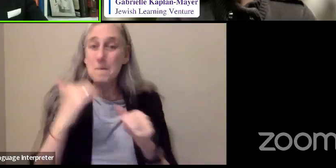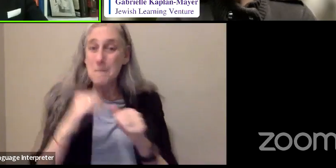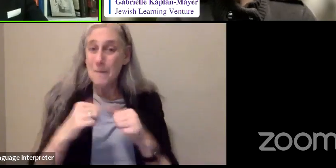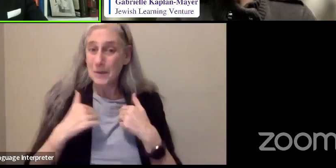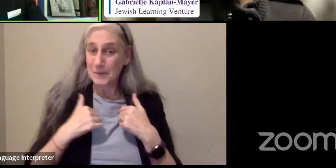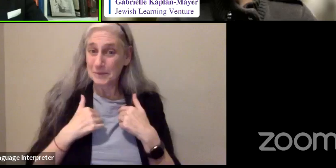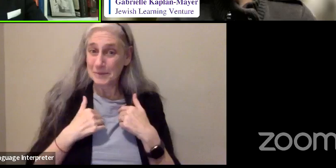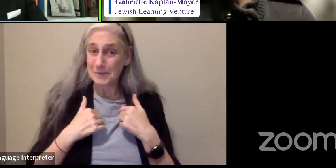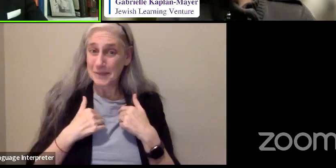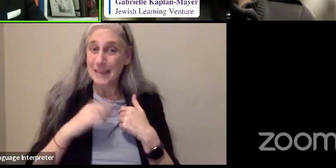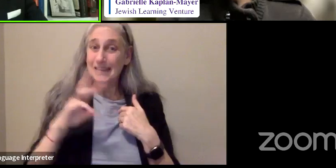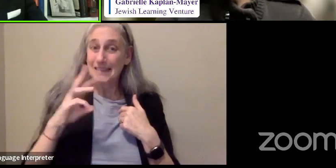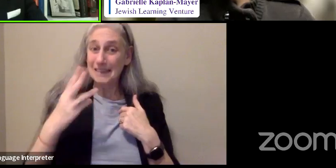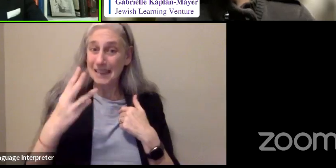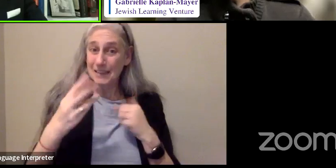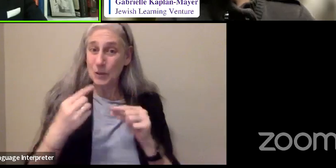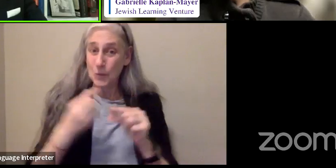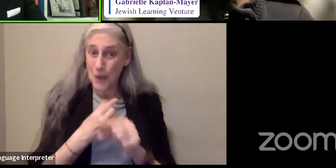was in sixth grade.